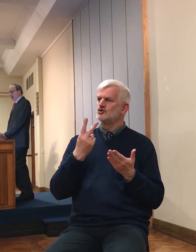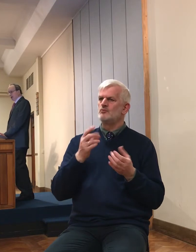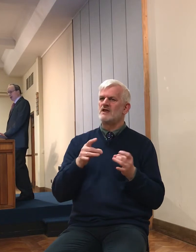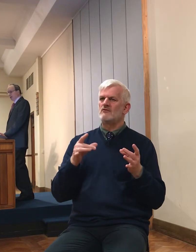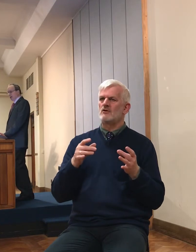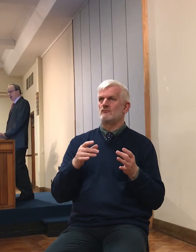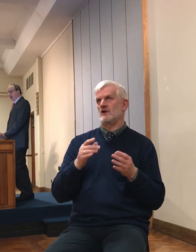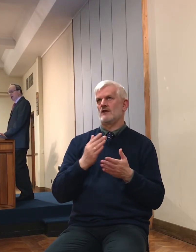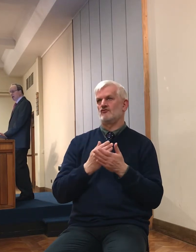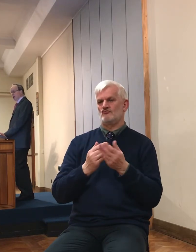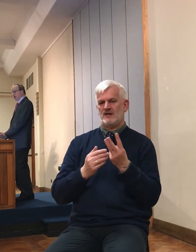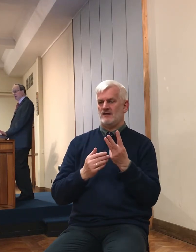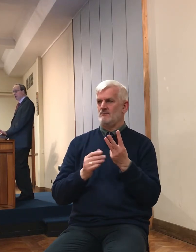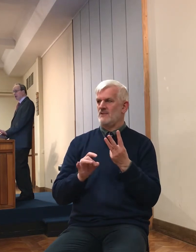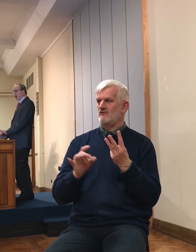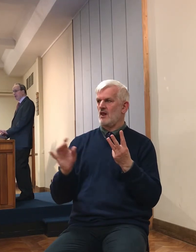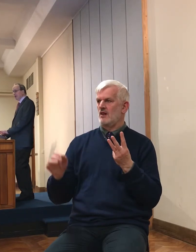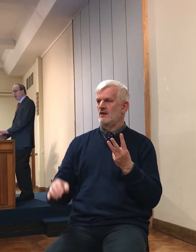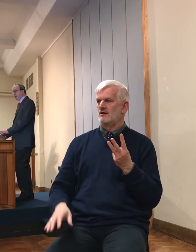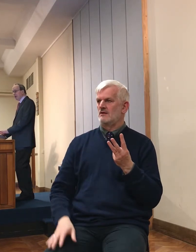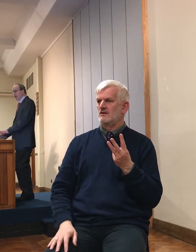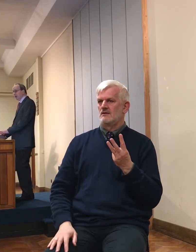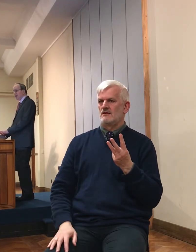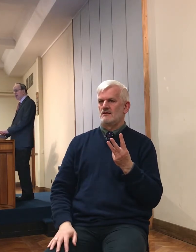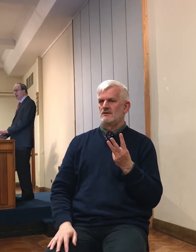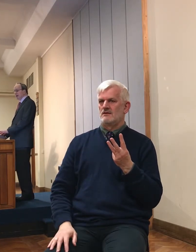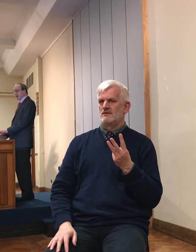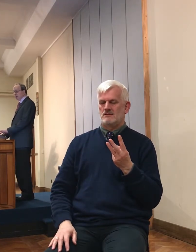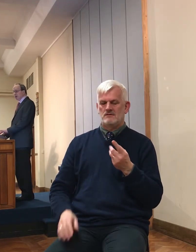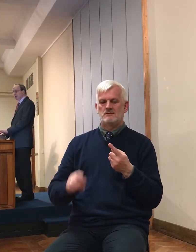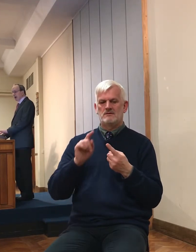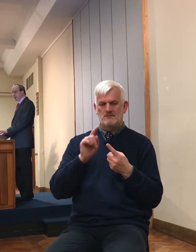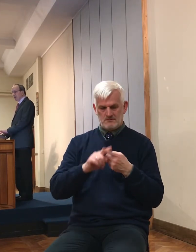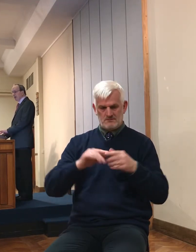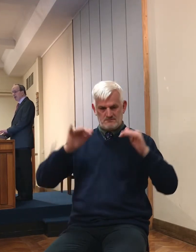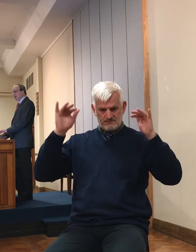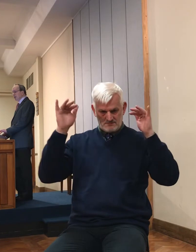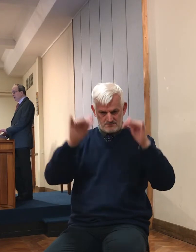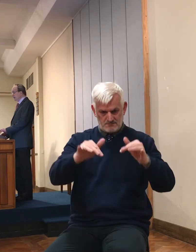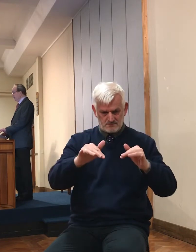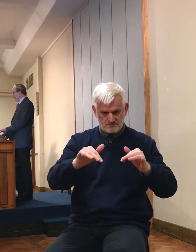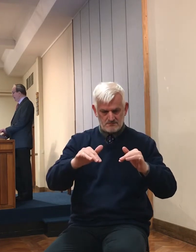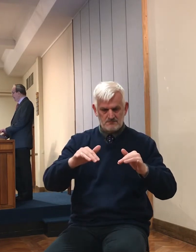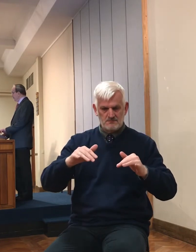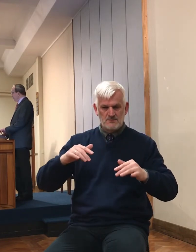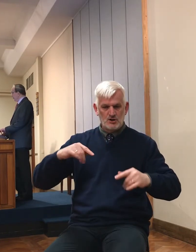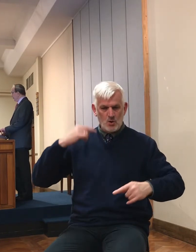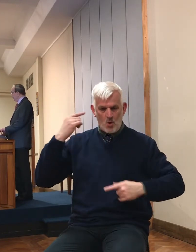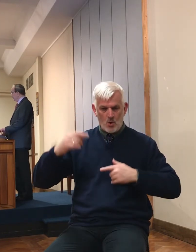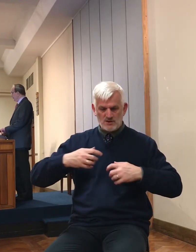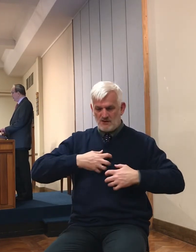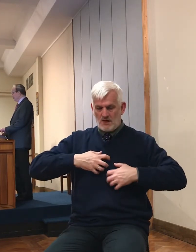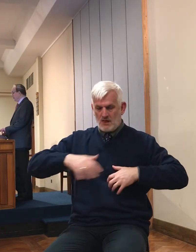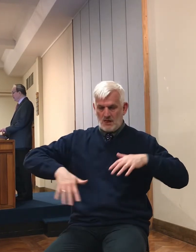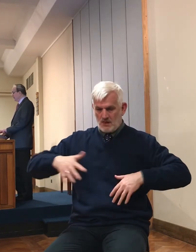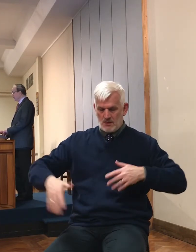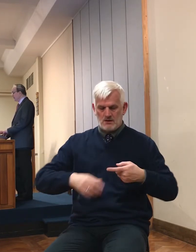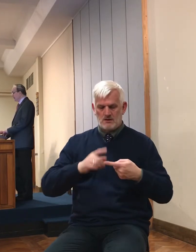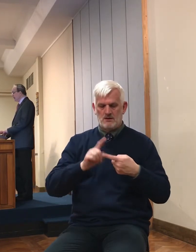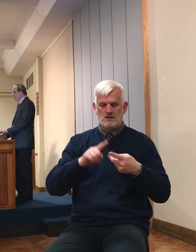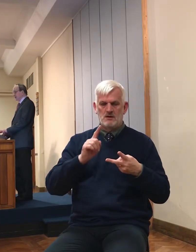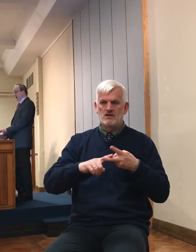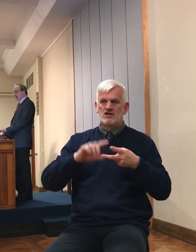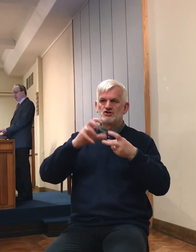a triple miracle, really, although the discomforting of the enemy, that was to happen repeatedly through the pages of the Old